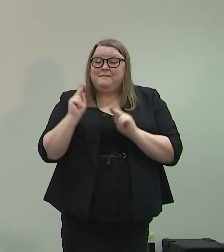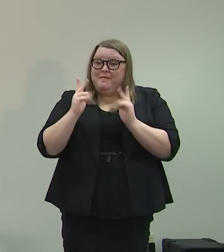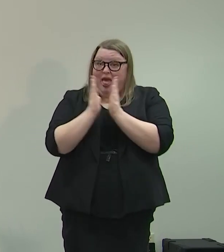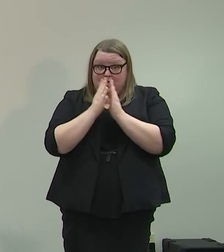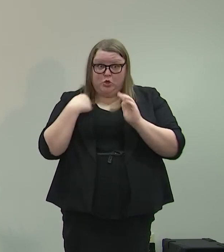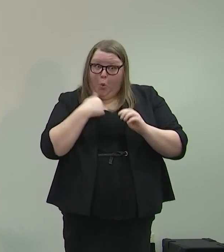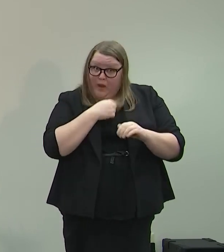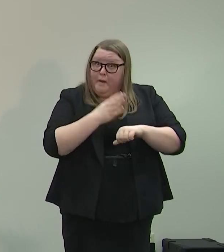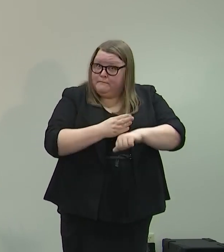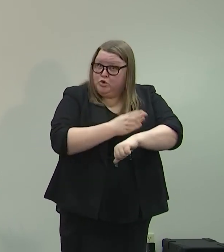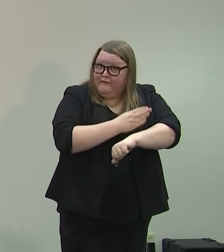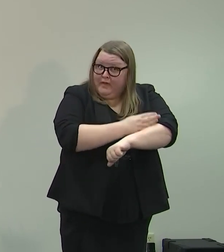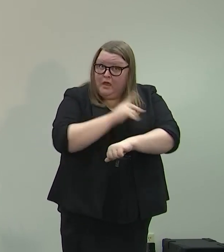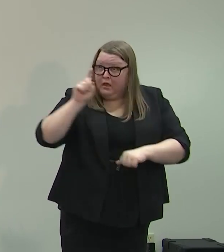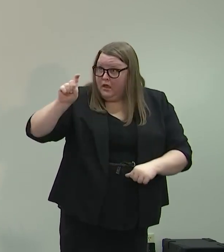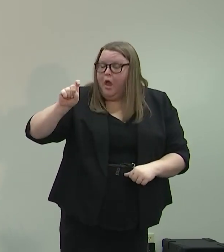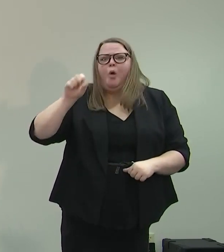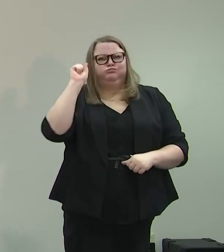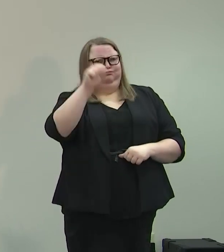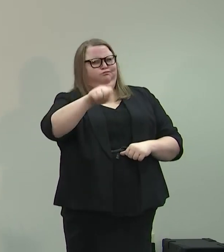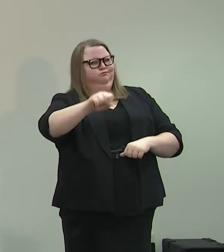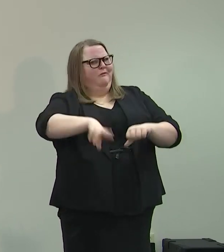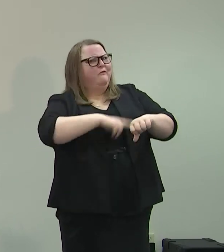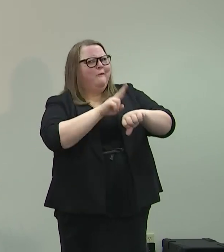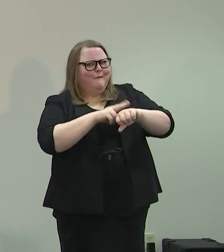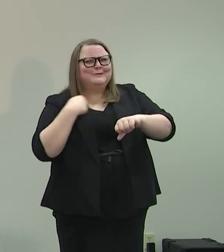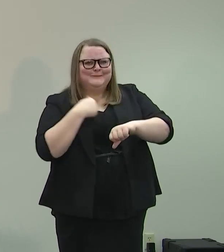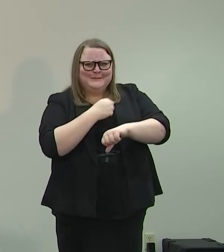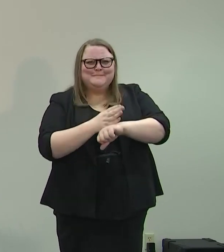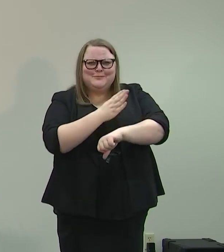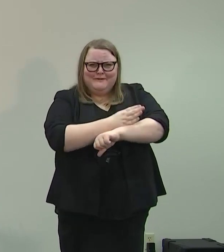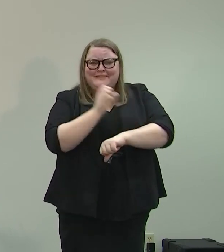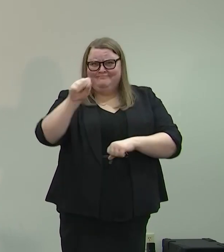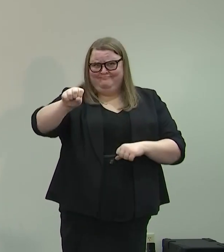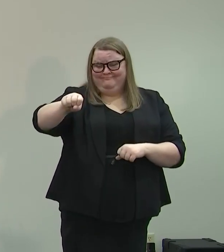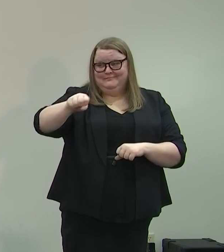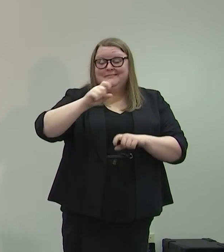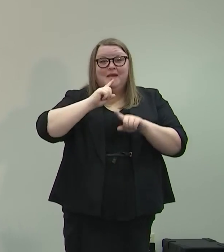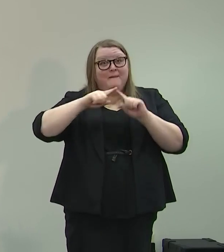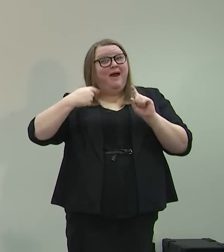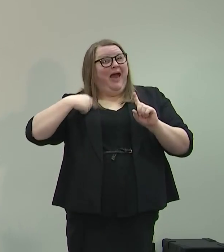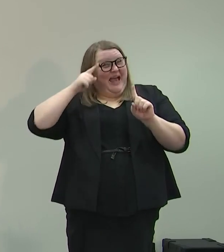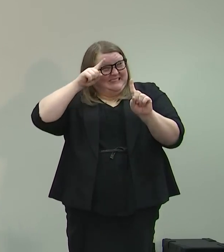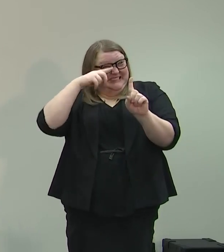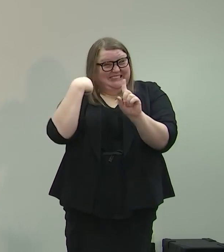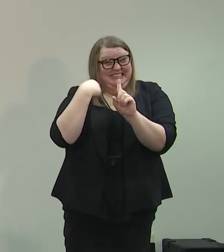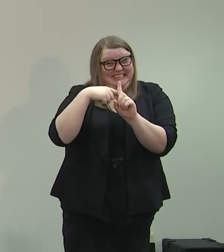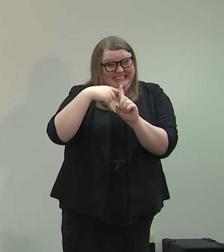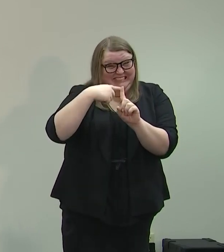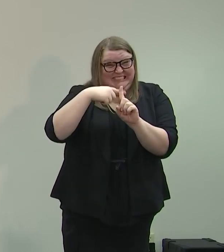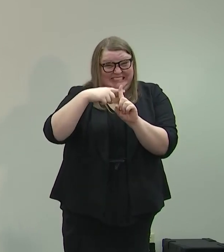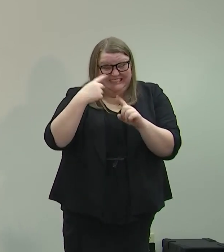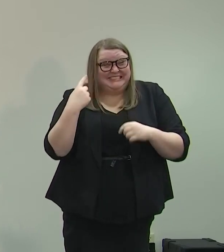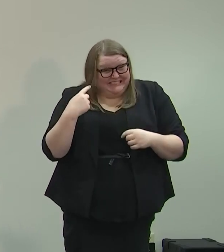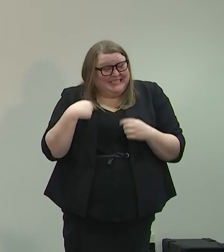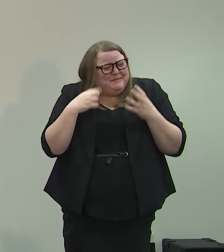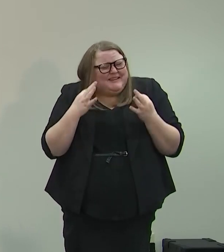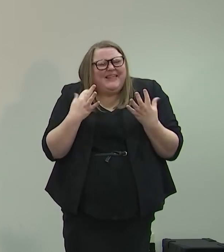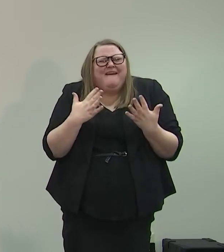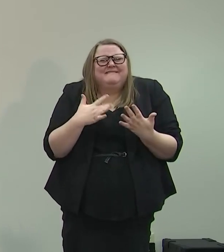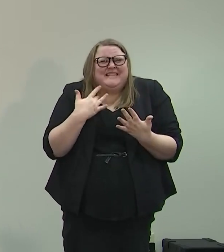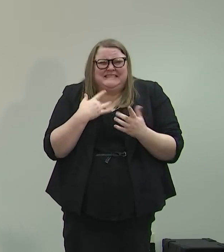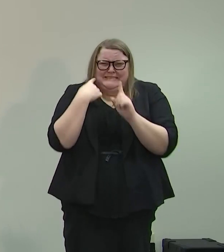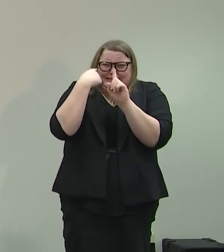The answer is yes, we're definitely on the path to improvement, and I do. They say, are you optimistic, are you pessimistic? I'm definitely an optimistic.